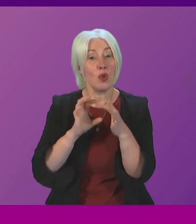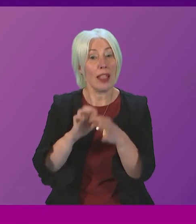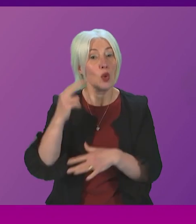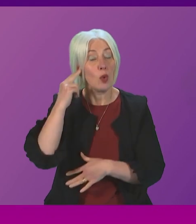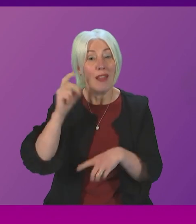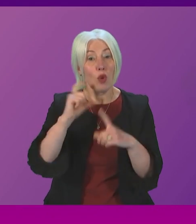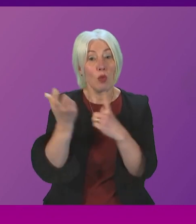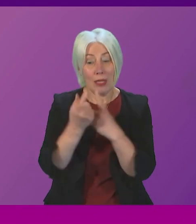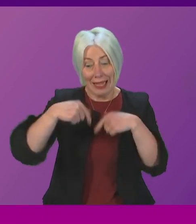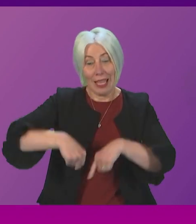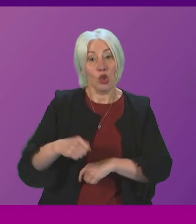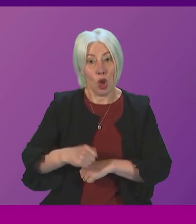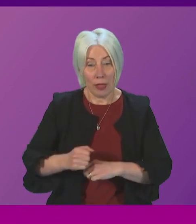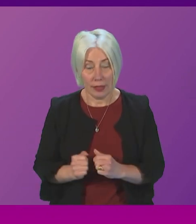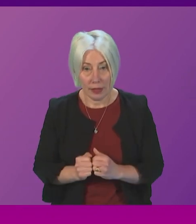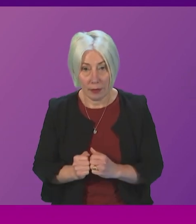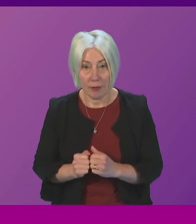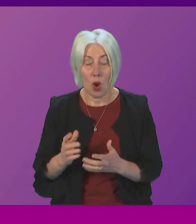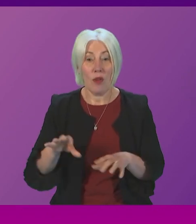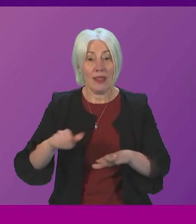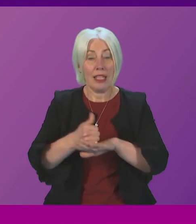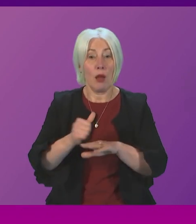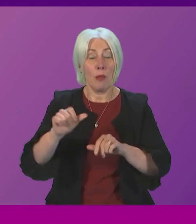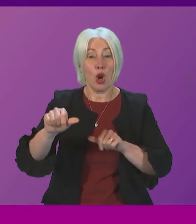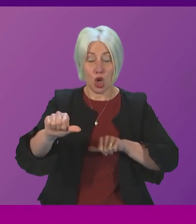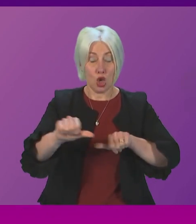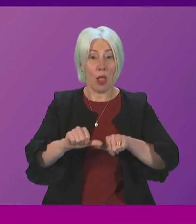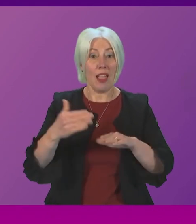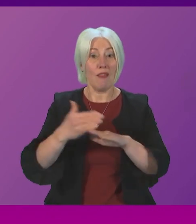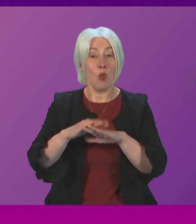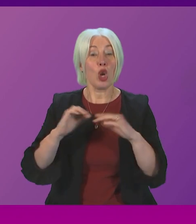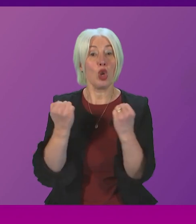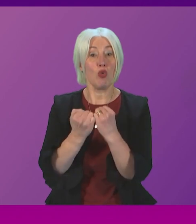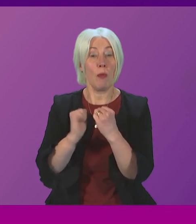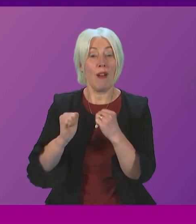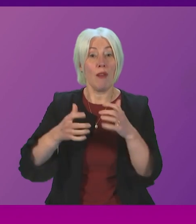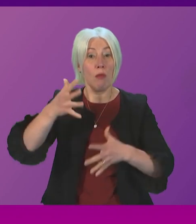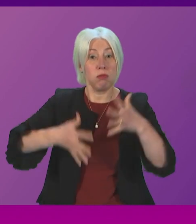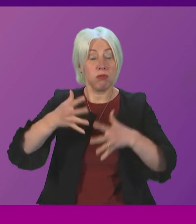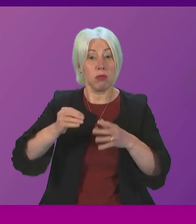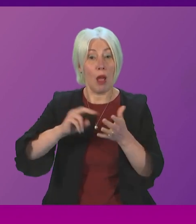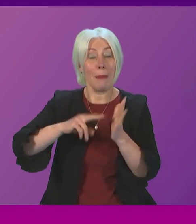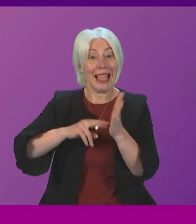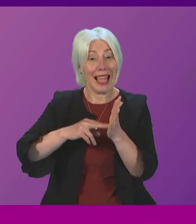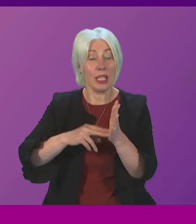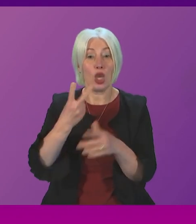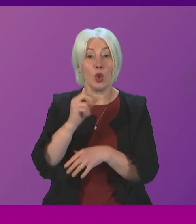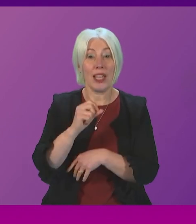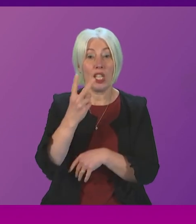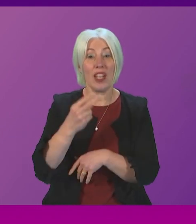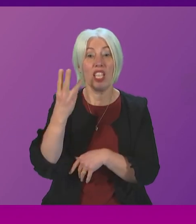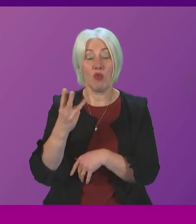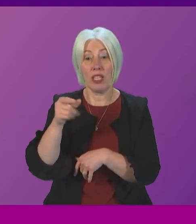community in Scotland and we've established a short life working group for the development of the British Sign Language Plan 2023 to